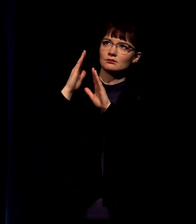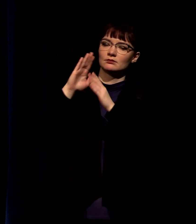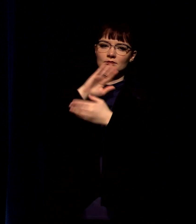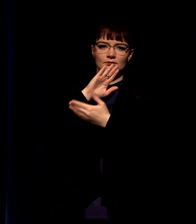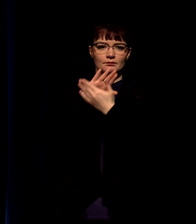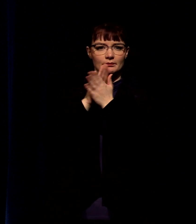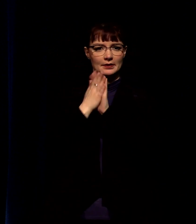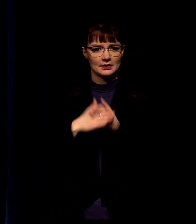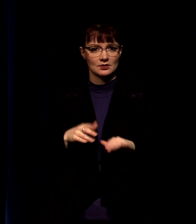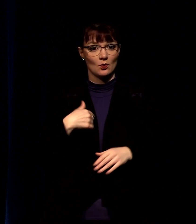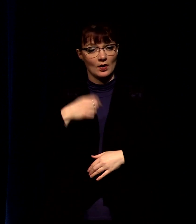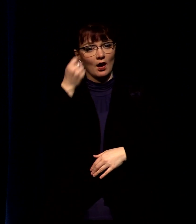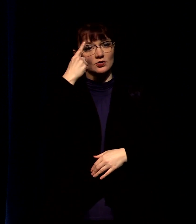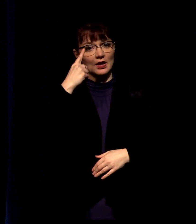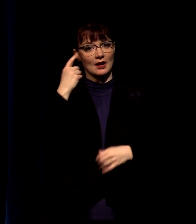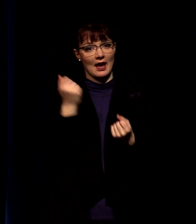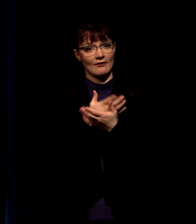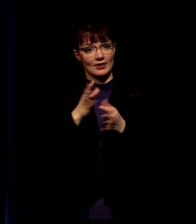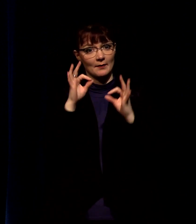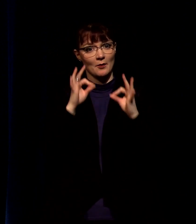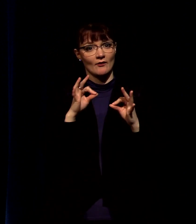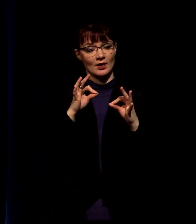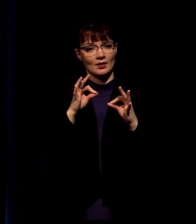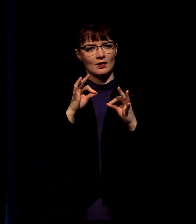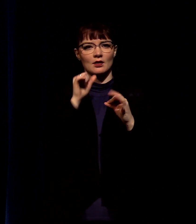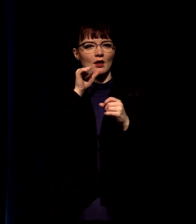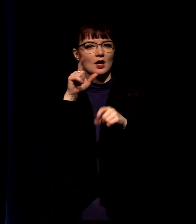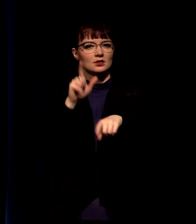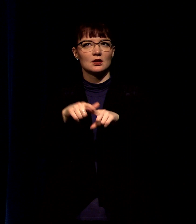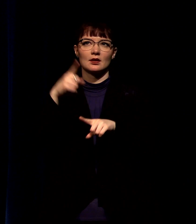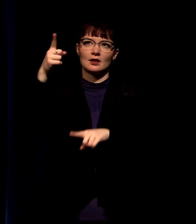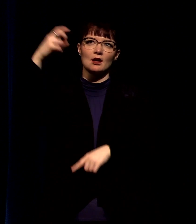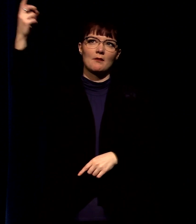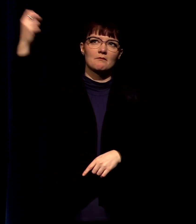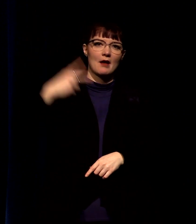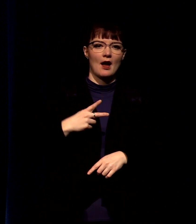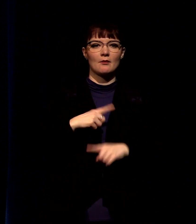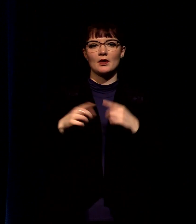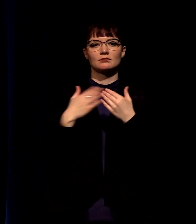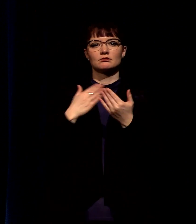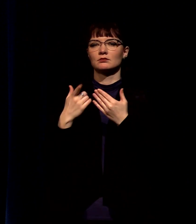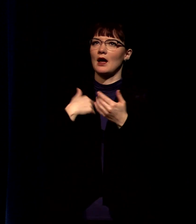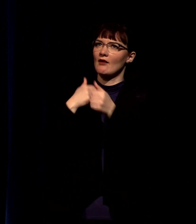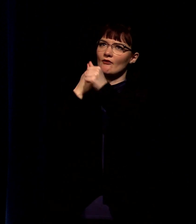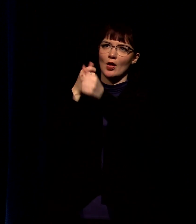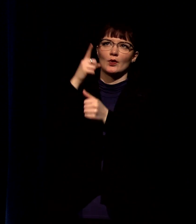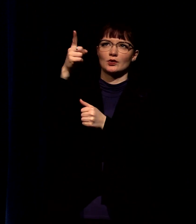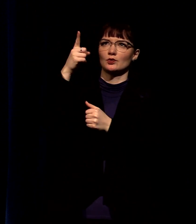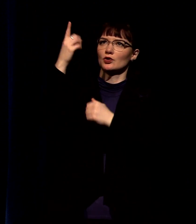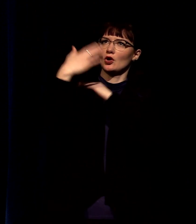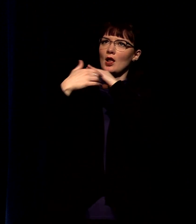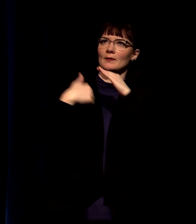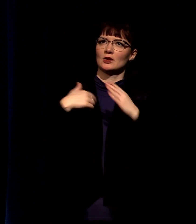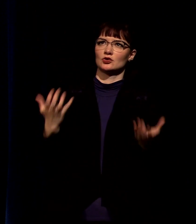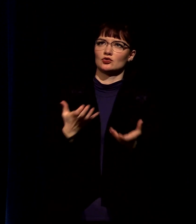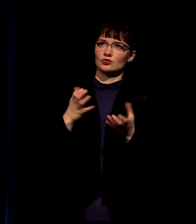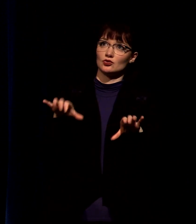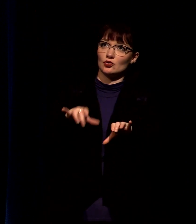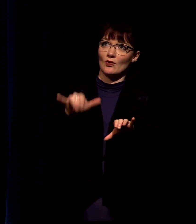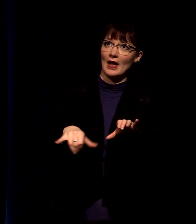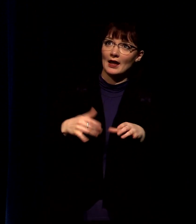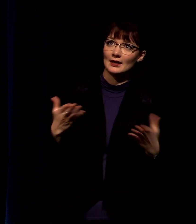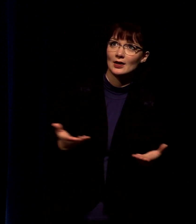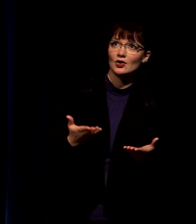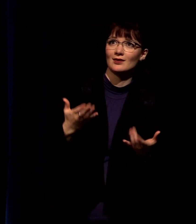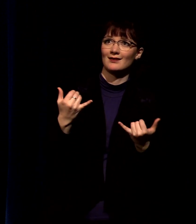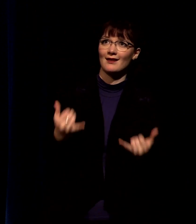jesus comes back but it doesn't matter because we bear his image in our allegiances to him and this is what he's asking us to do in the here and now and